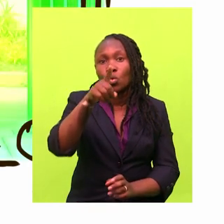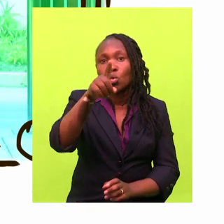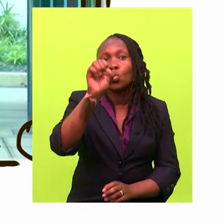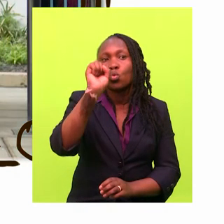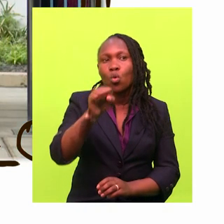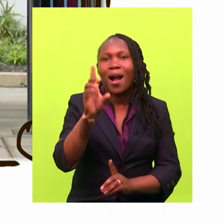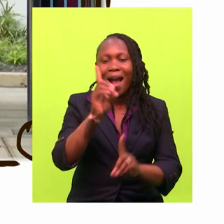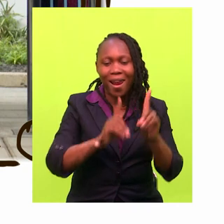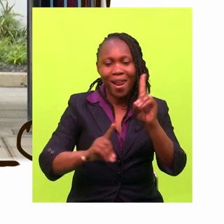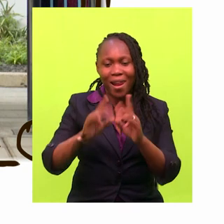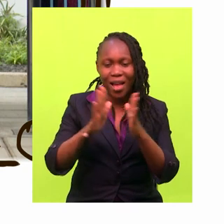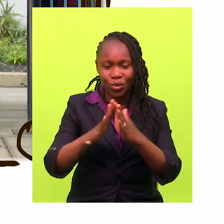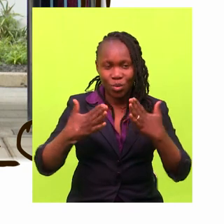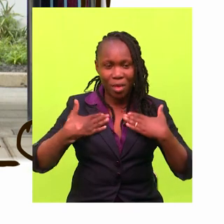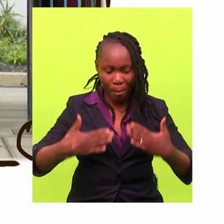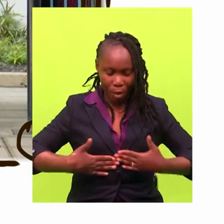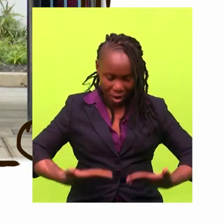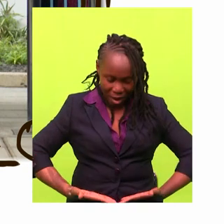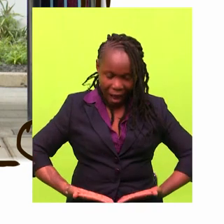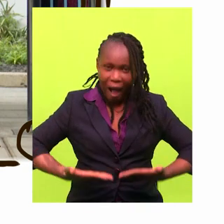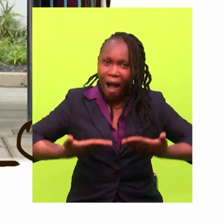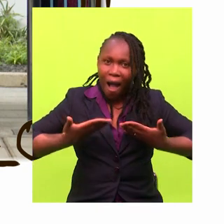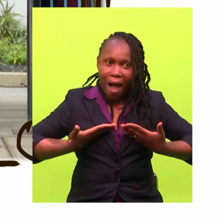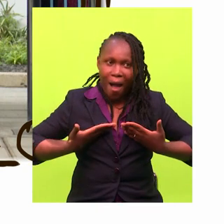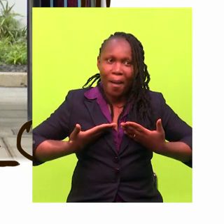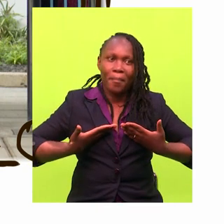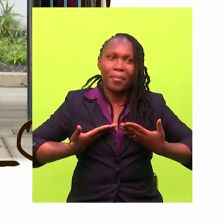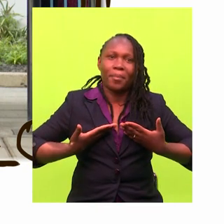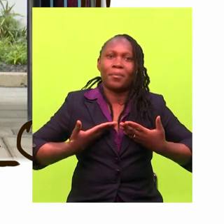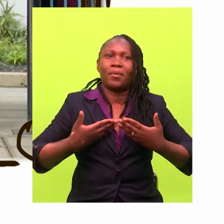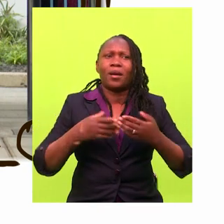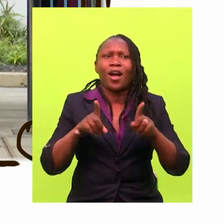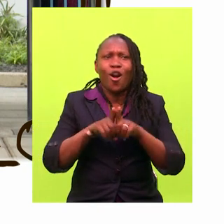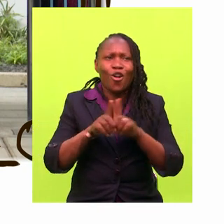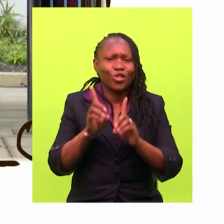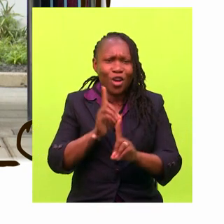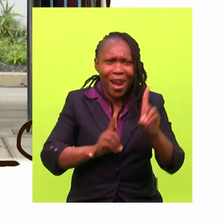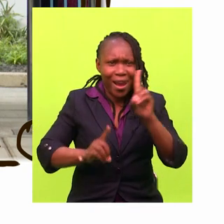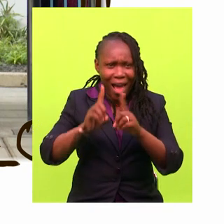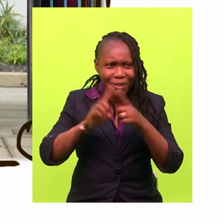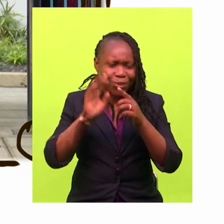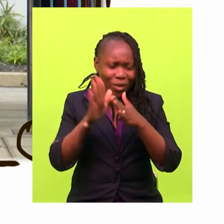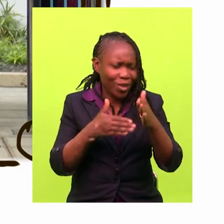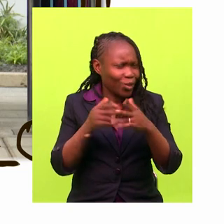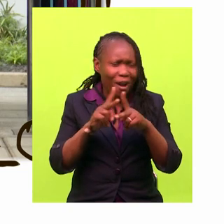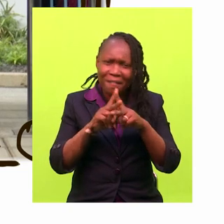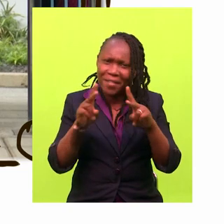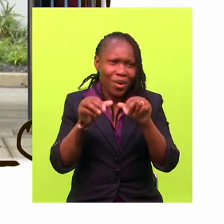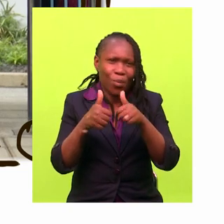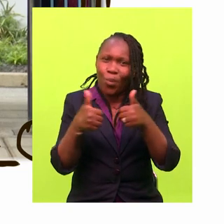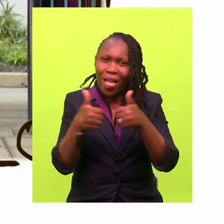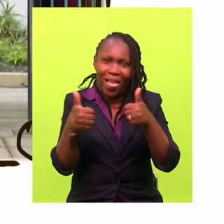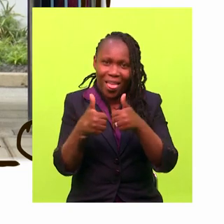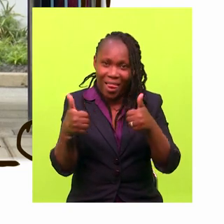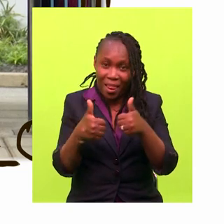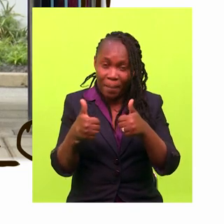You can dance with your upper body and actually dance to the rhythm of that song quite well.